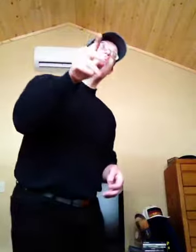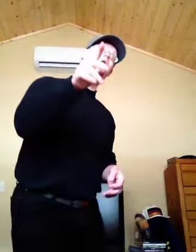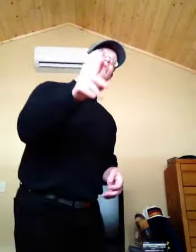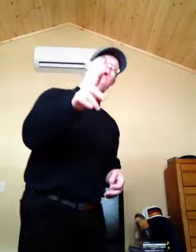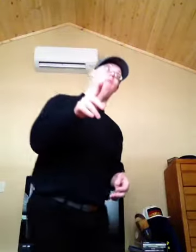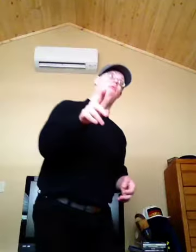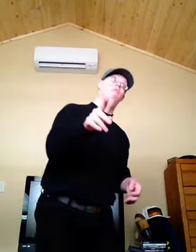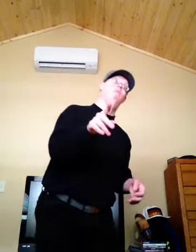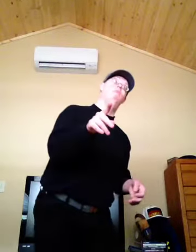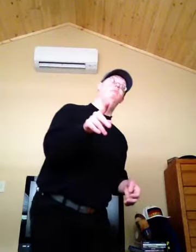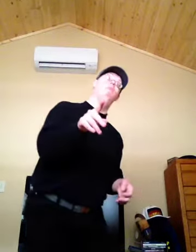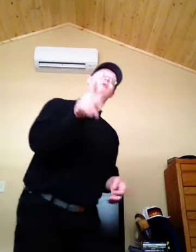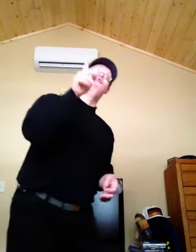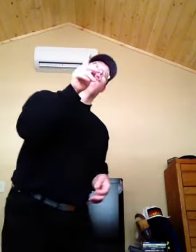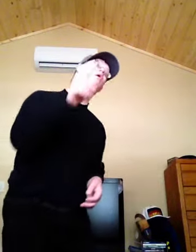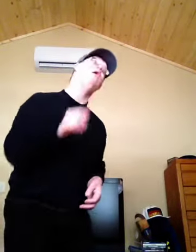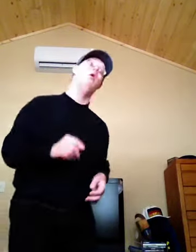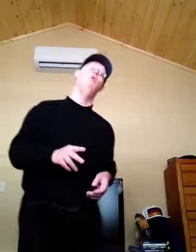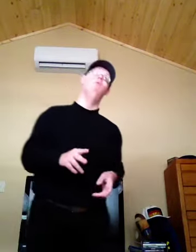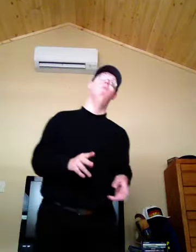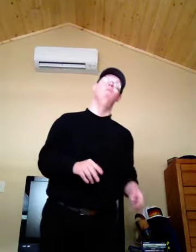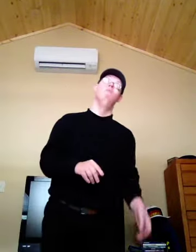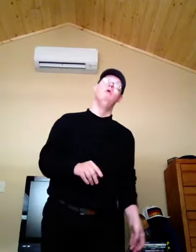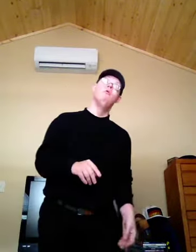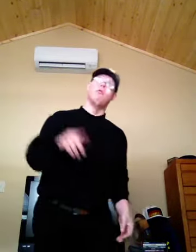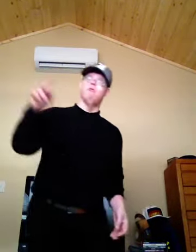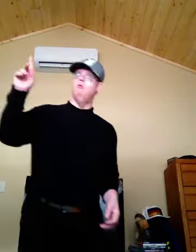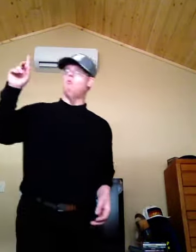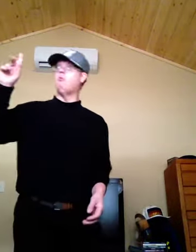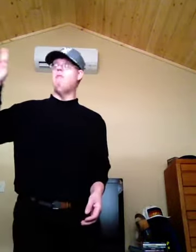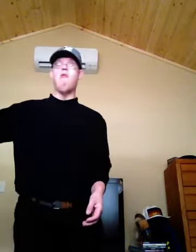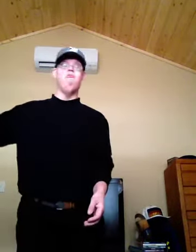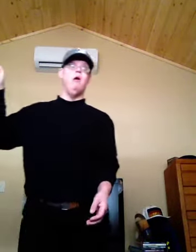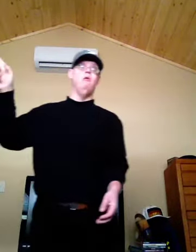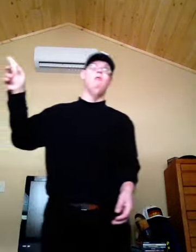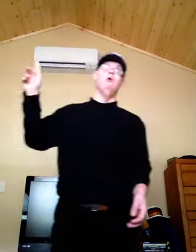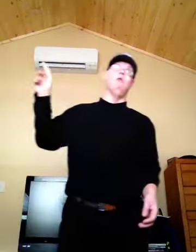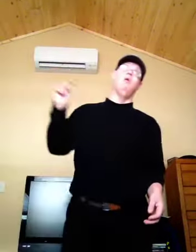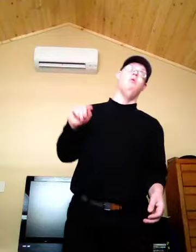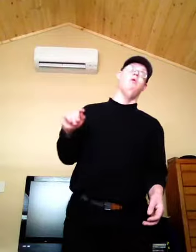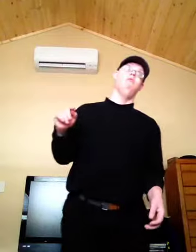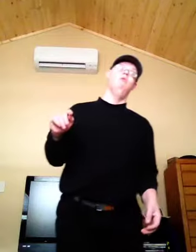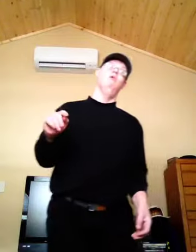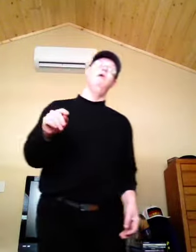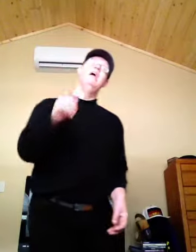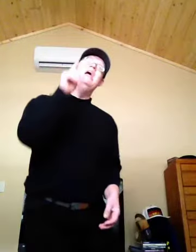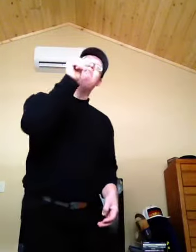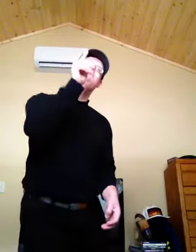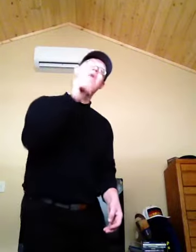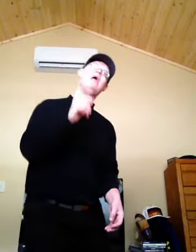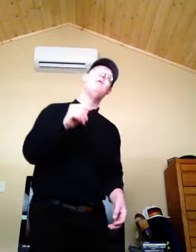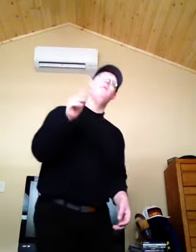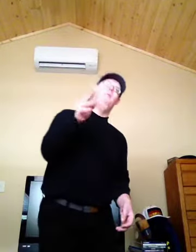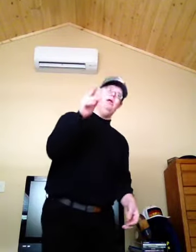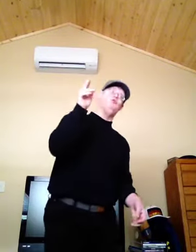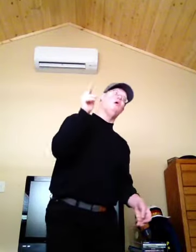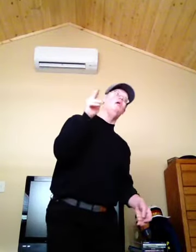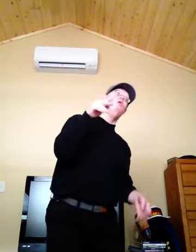one example, Toledo, with, with my friend, Greg Wolf. If we beat Toledo,